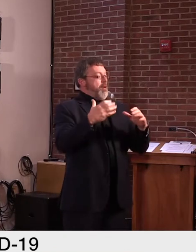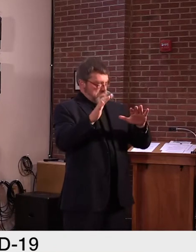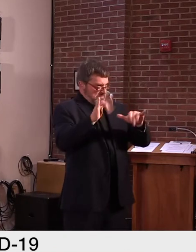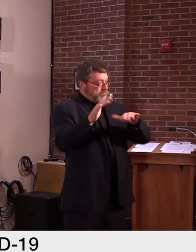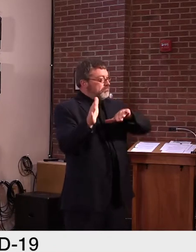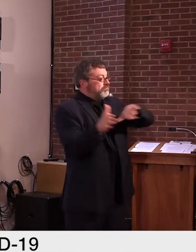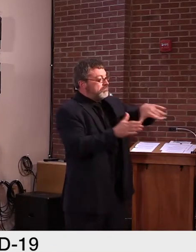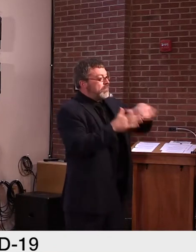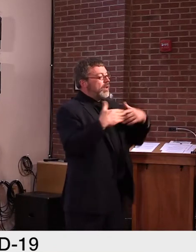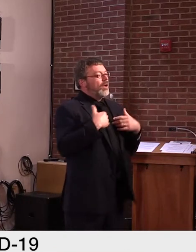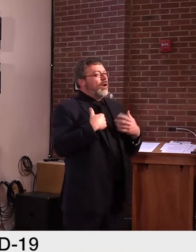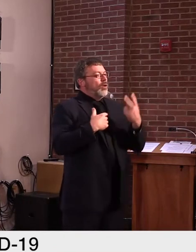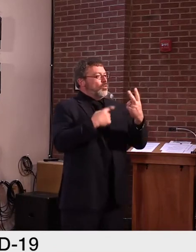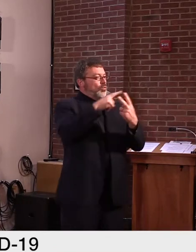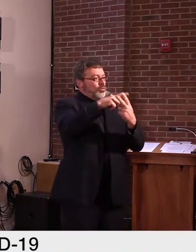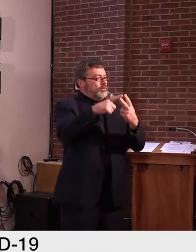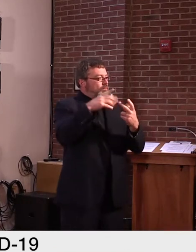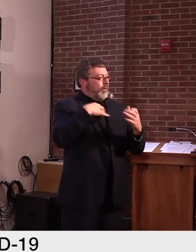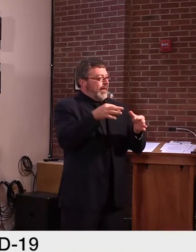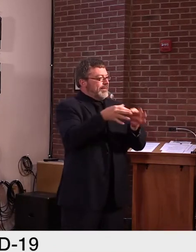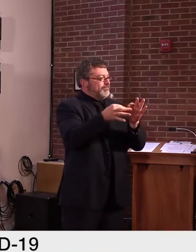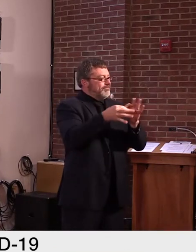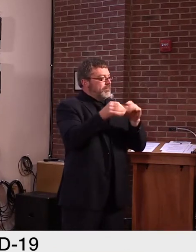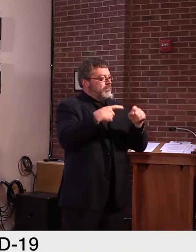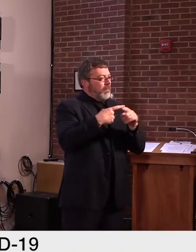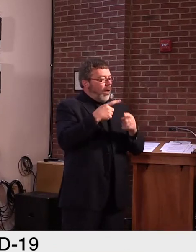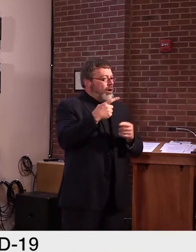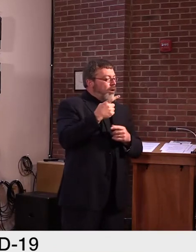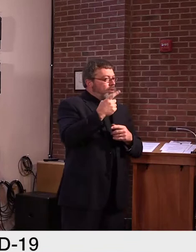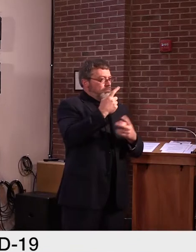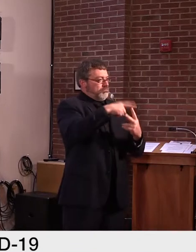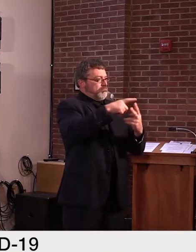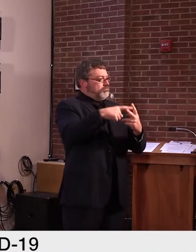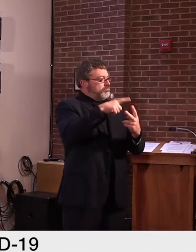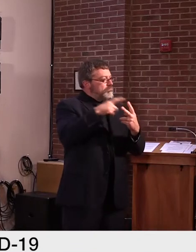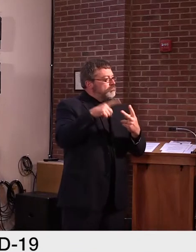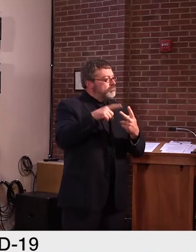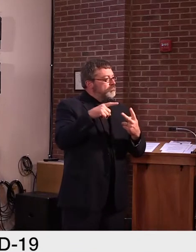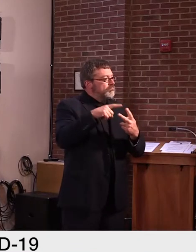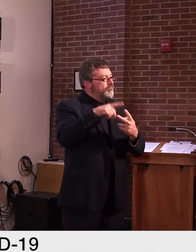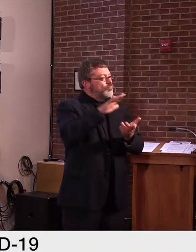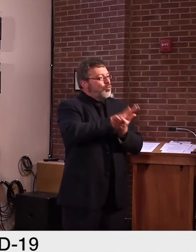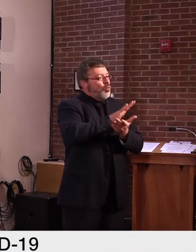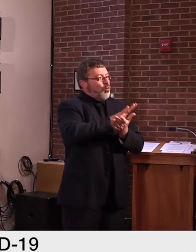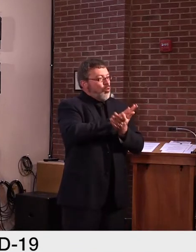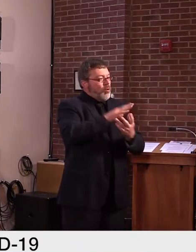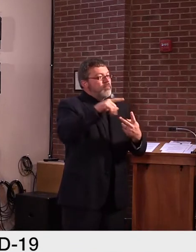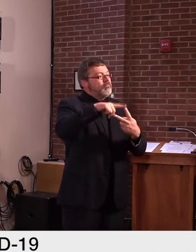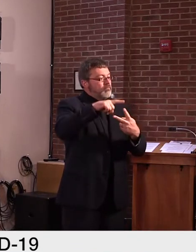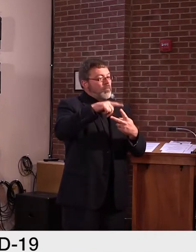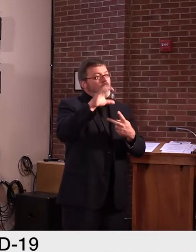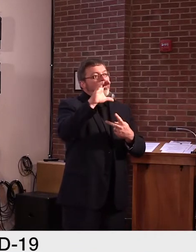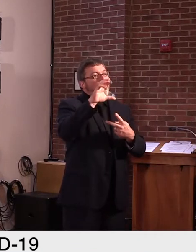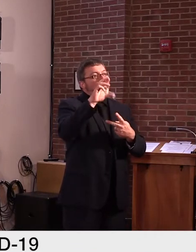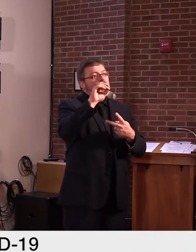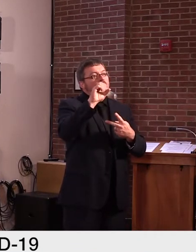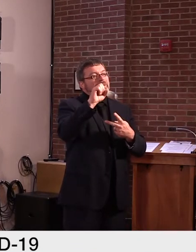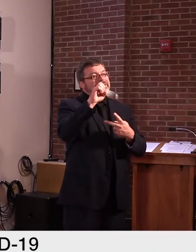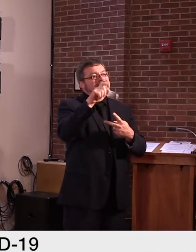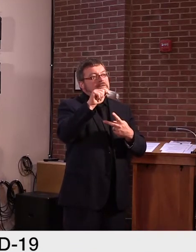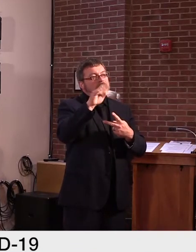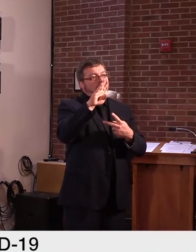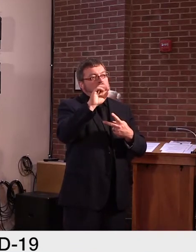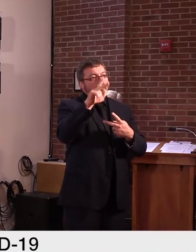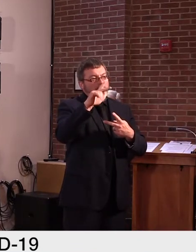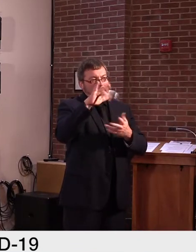except to say that many members of the Crossett Brook Middle School community were tested at a health department pop-up on